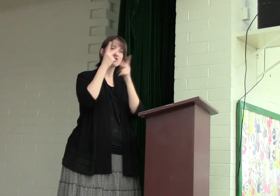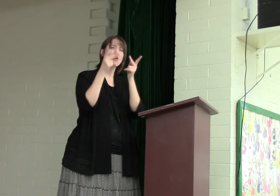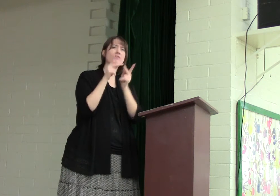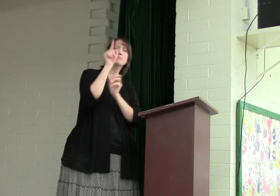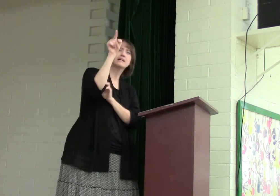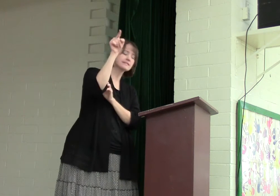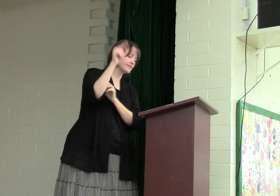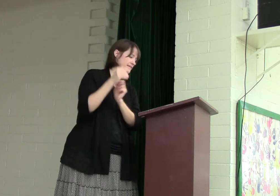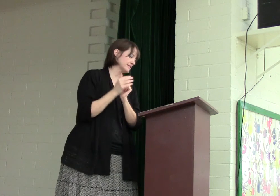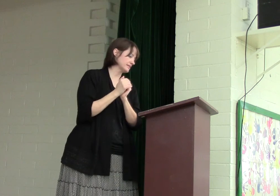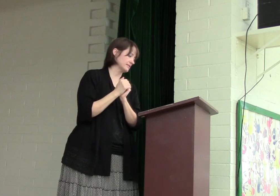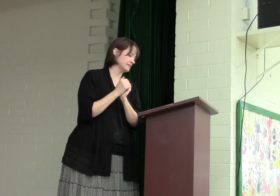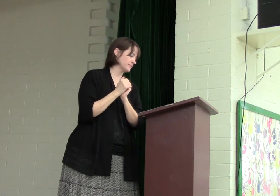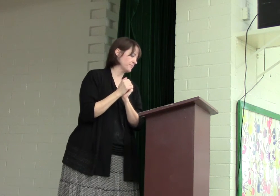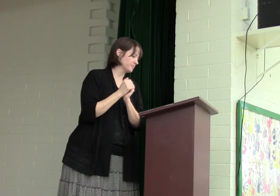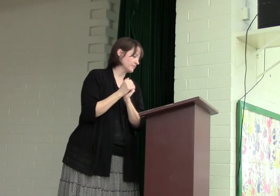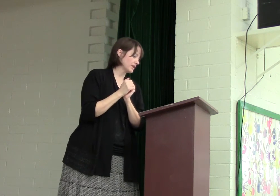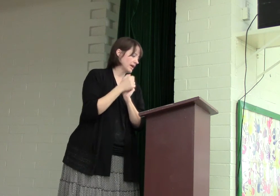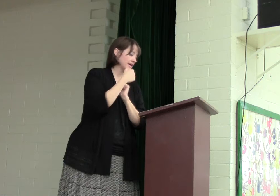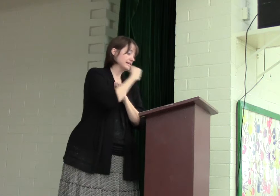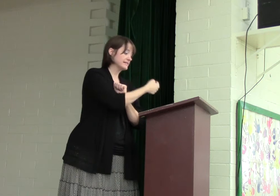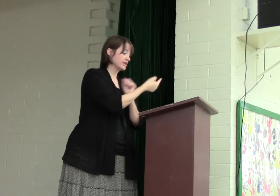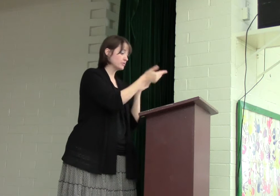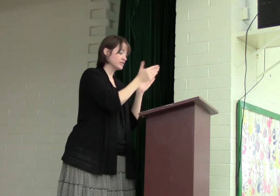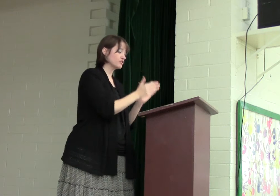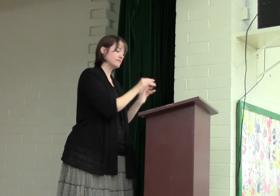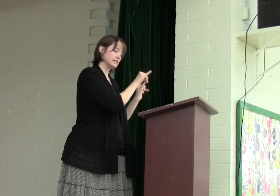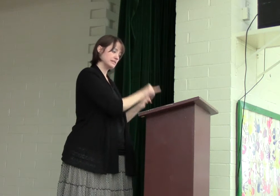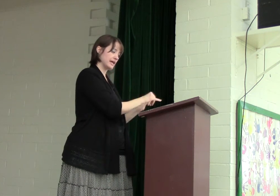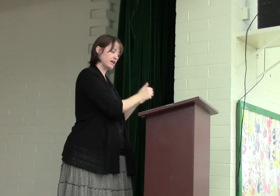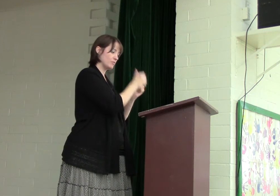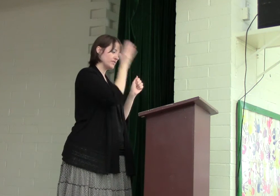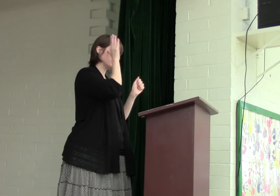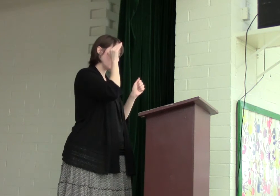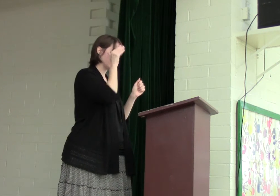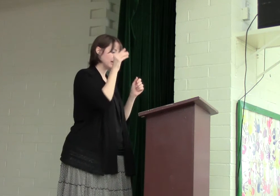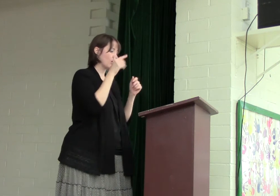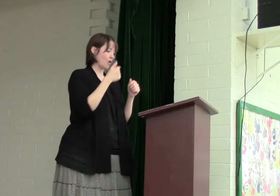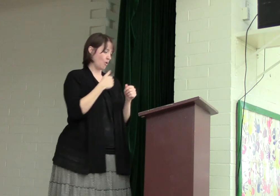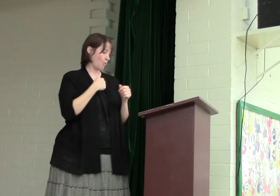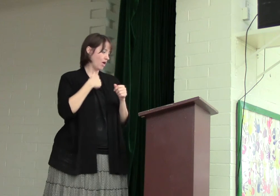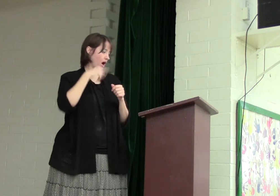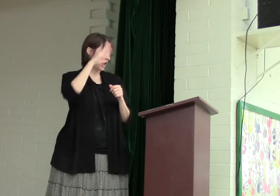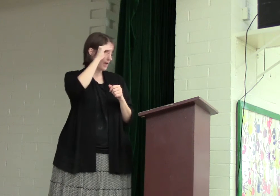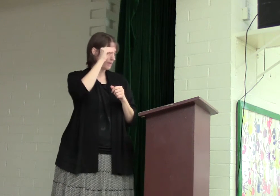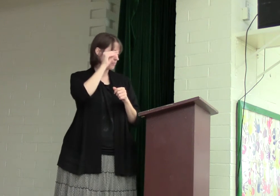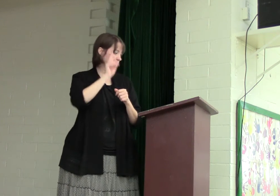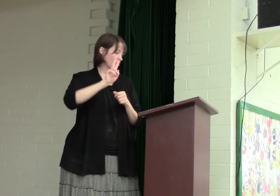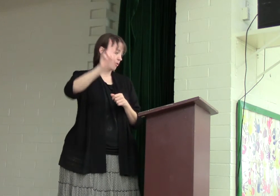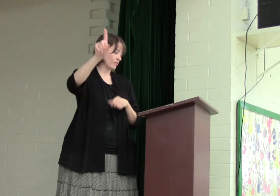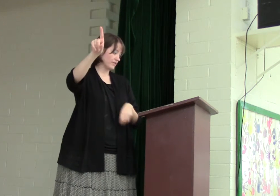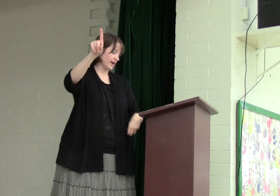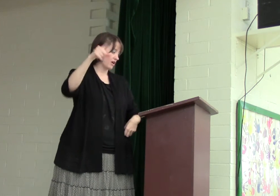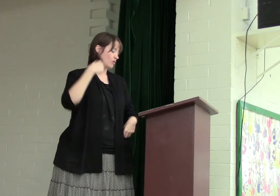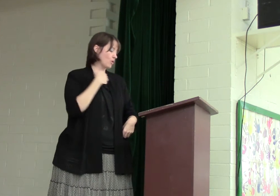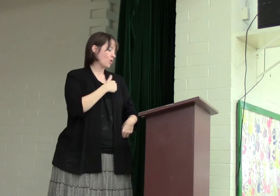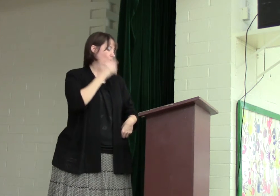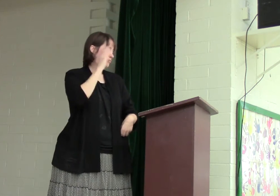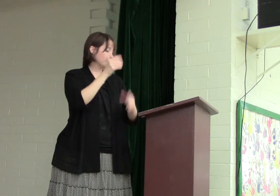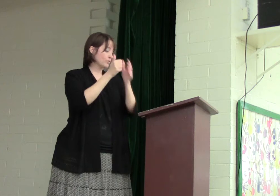saw the place in the distance. He said to the servants, Stay here with the donkey, while I and the boy go over there. We will